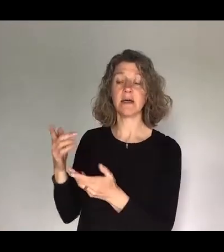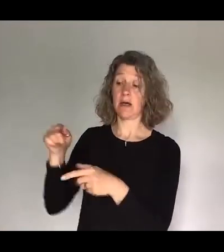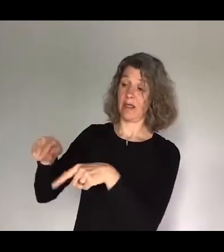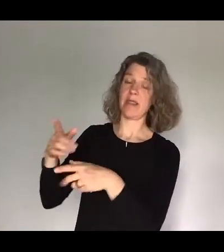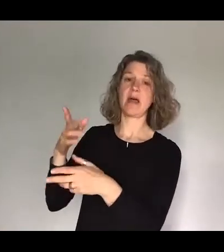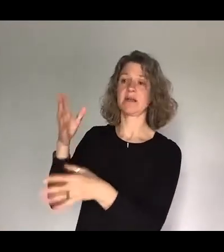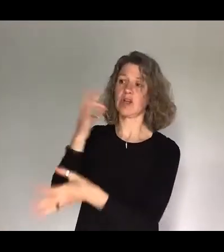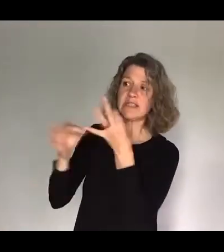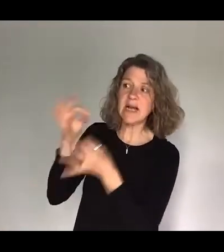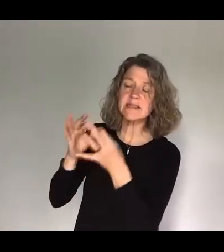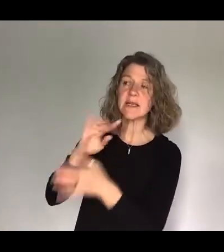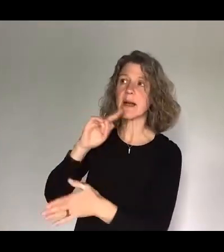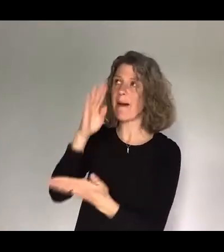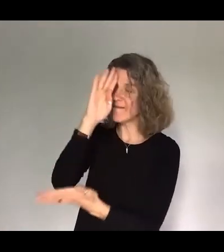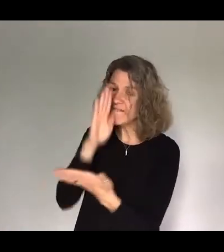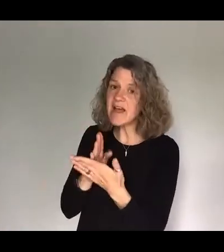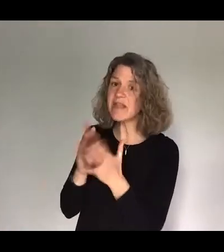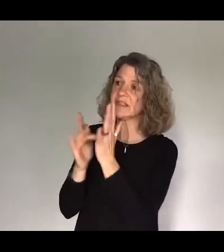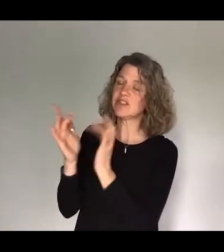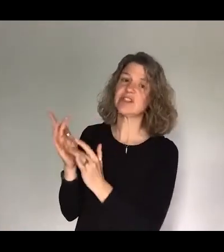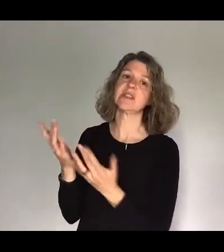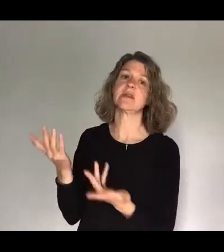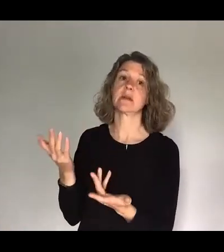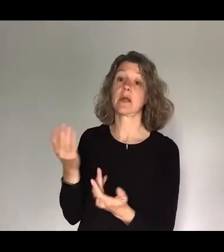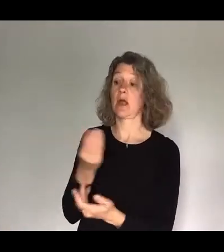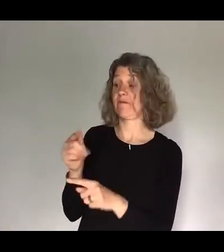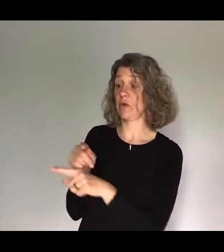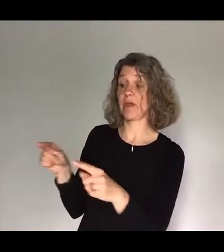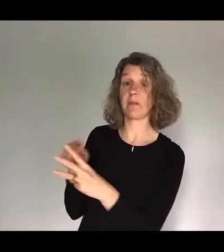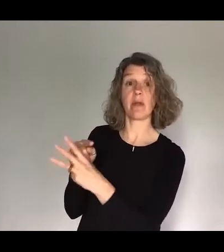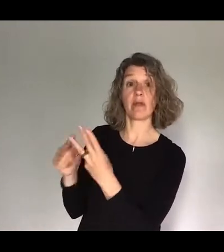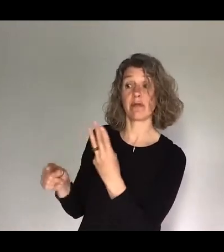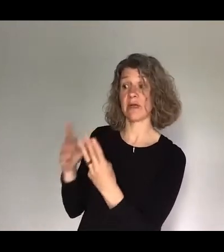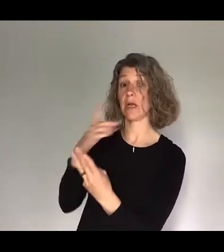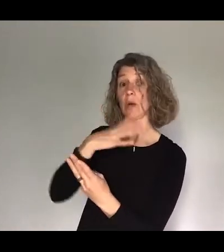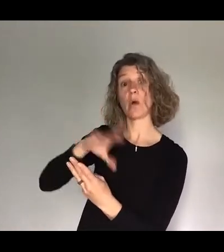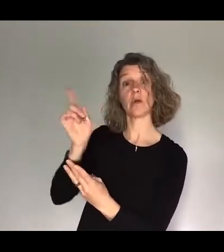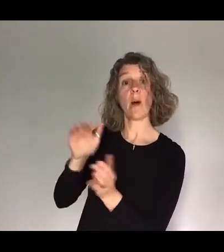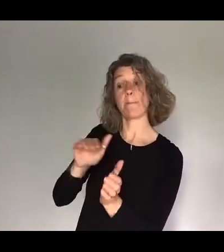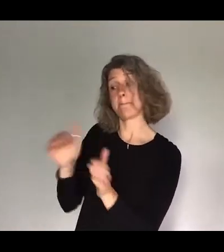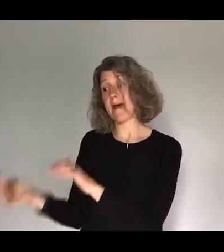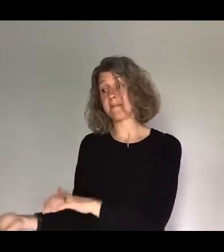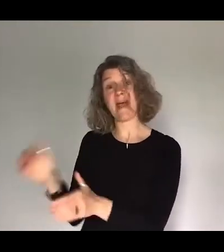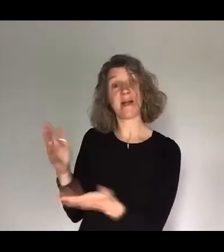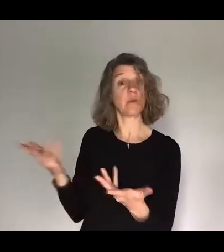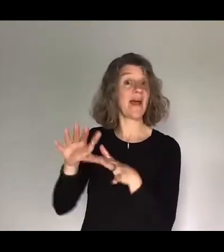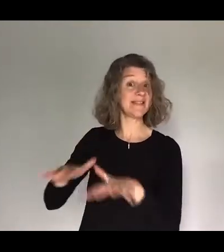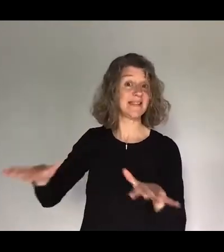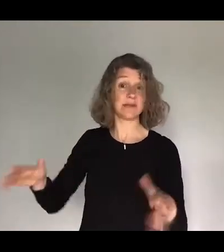about faith and Jesus and a few of them three of them asked to be baptised in the sea so we did that and I